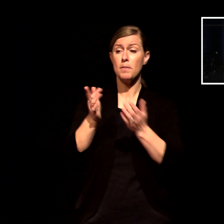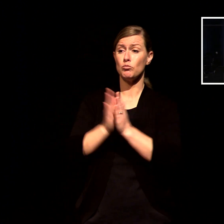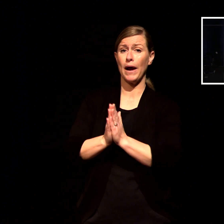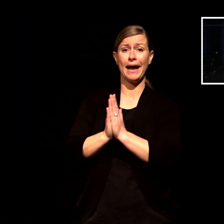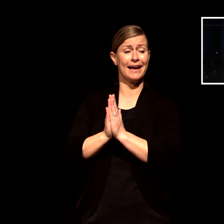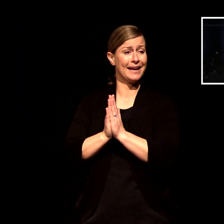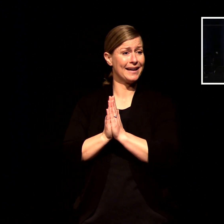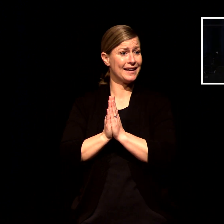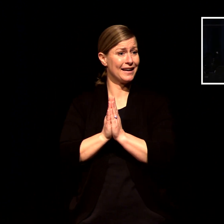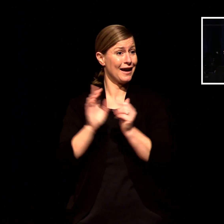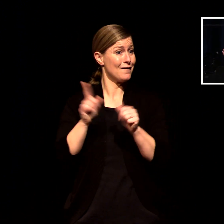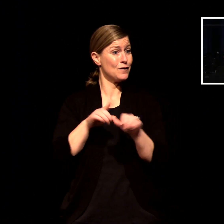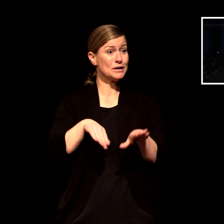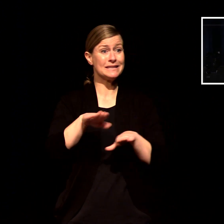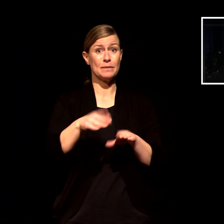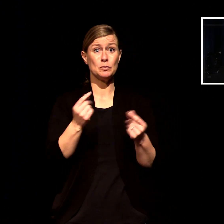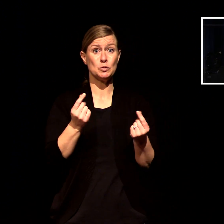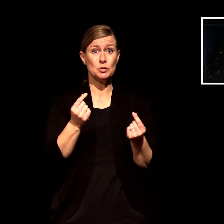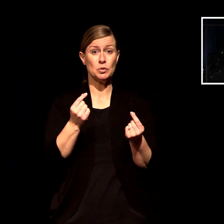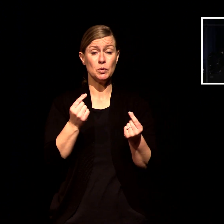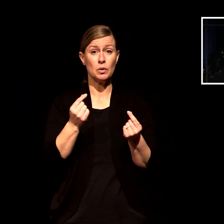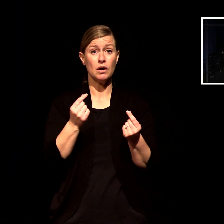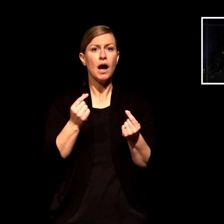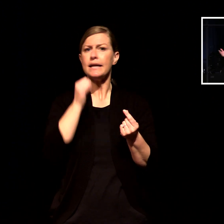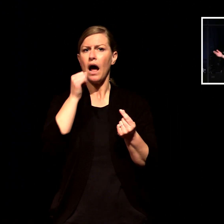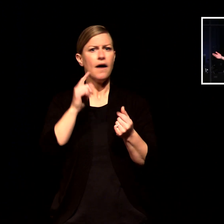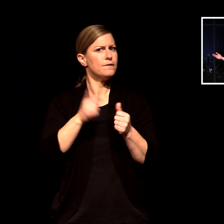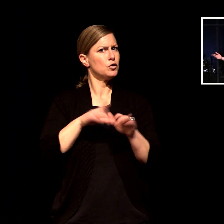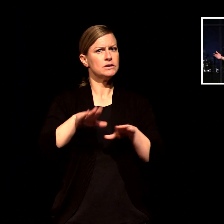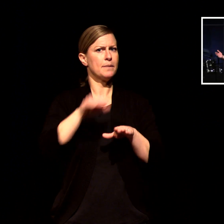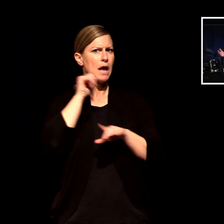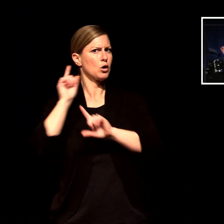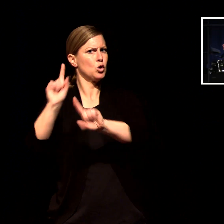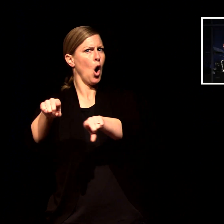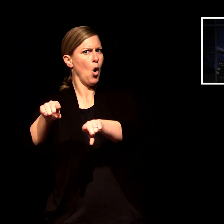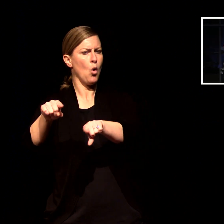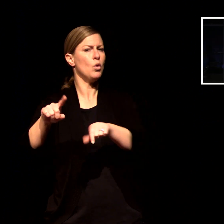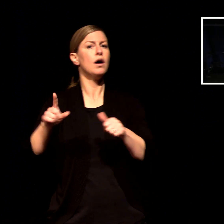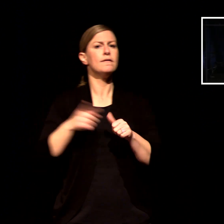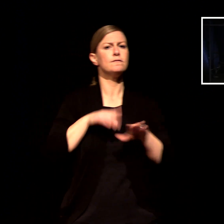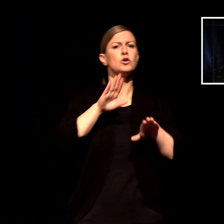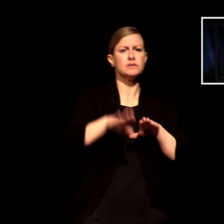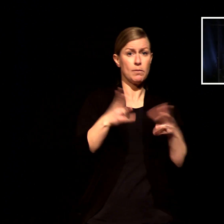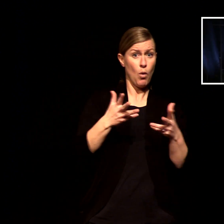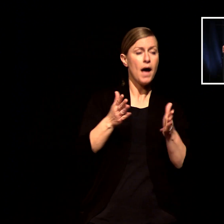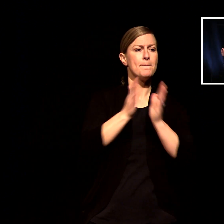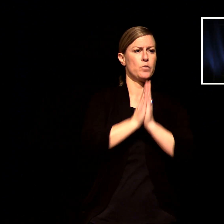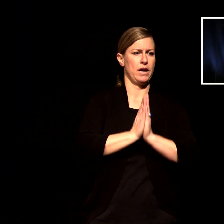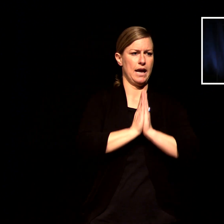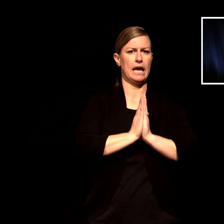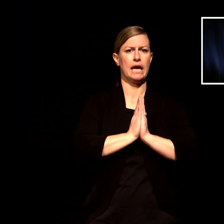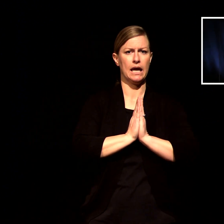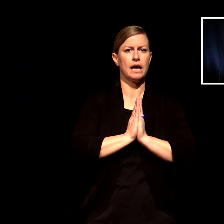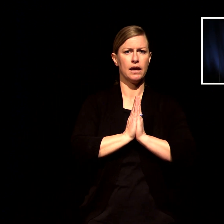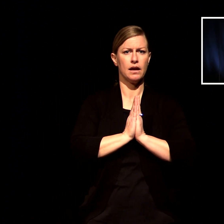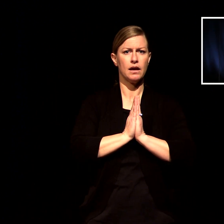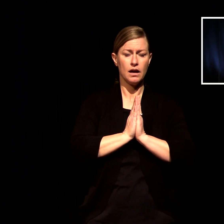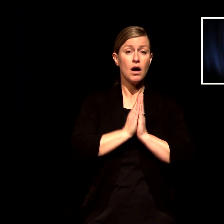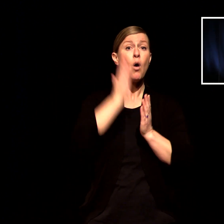it's pray and we pray because it says the lord is in charge of the harvest and we aren't and we